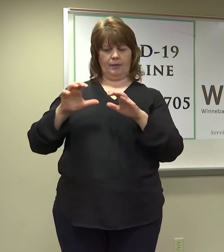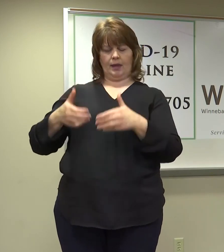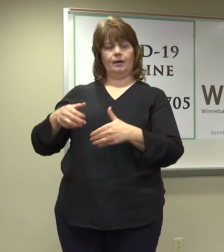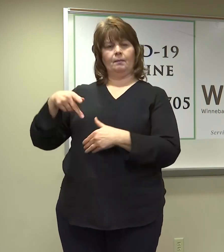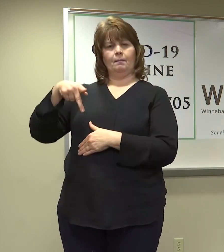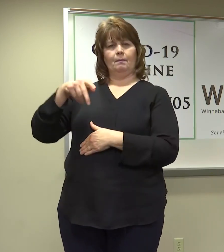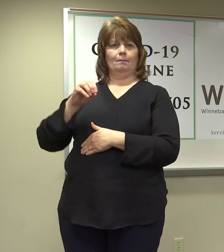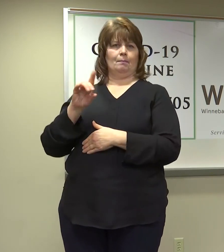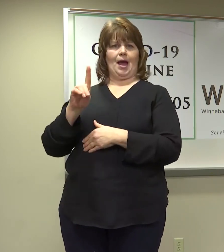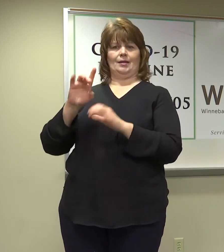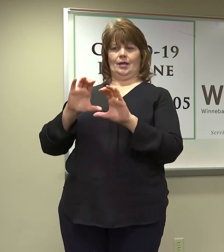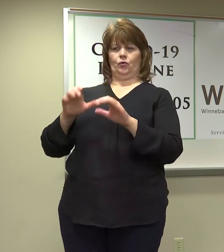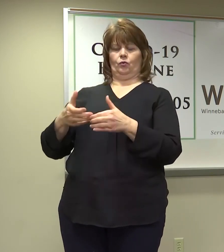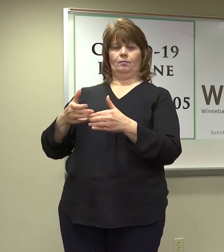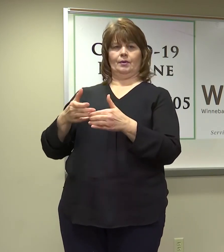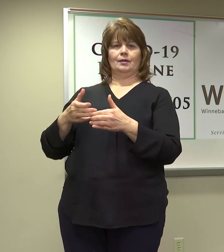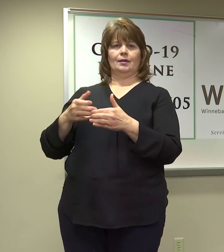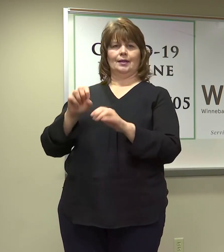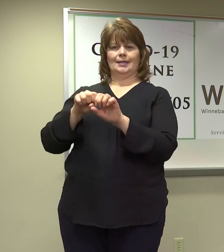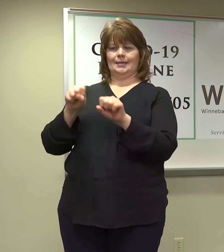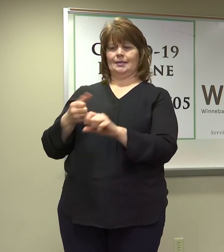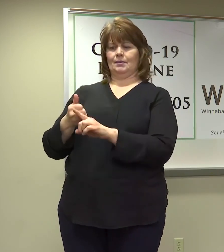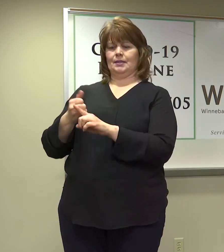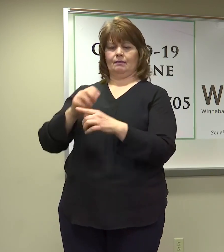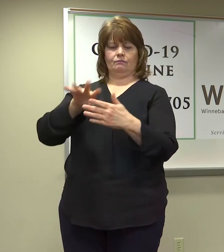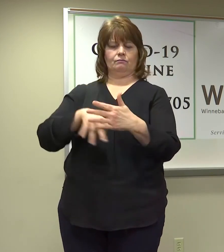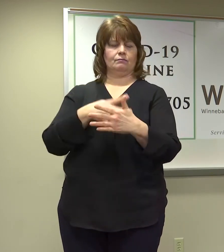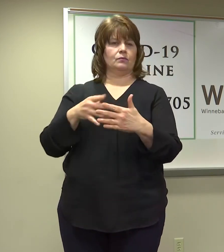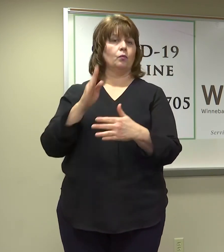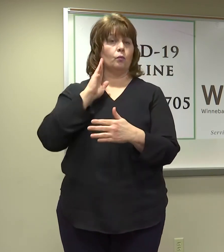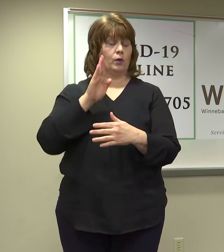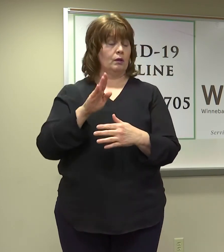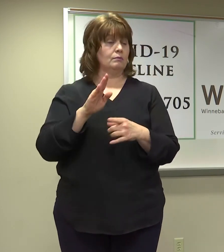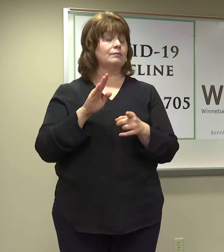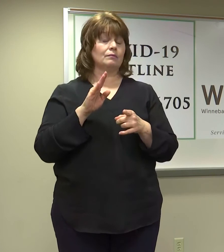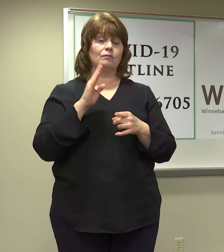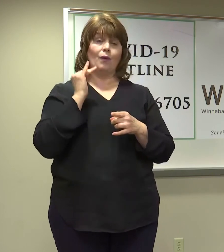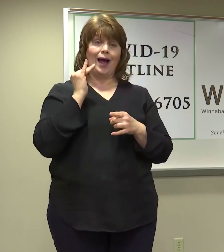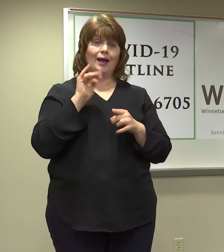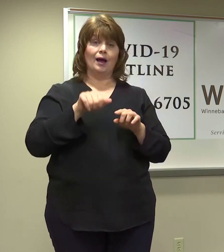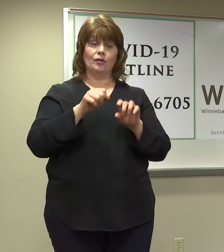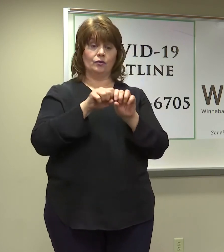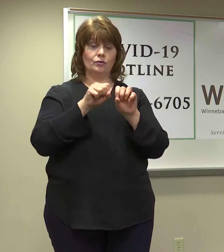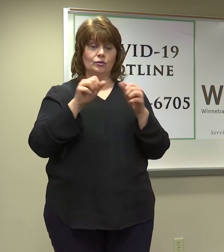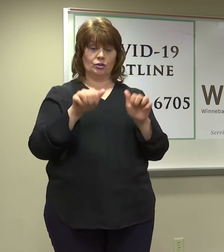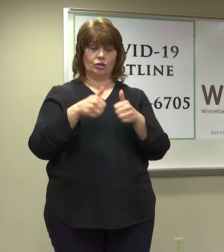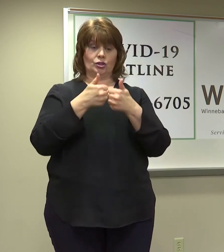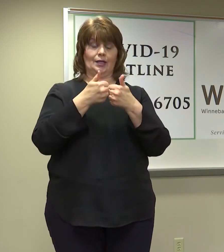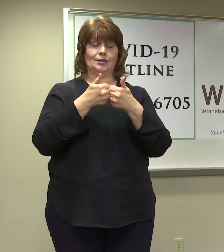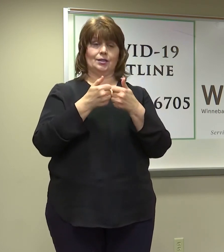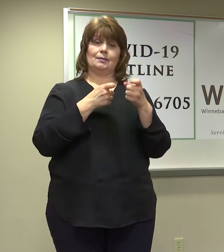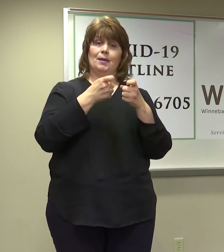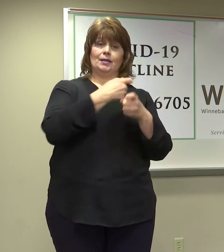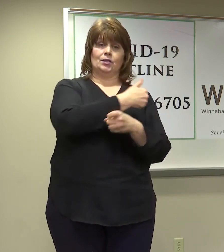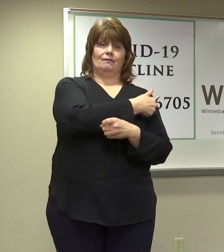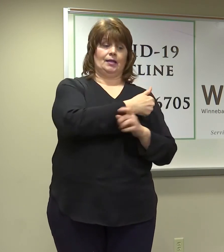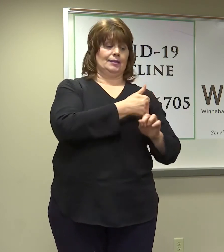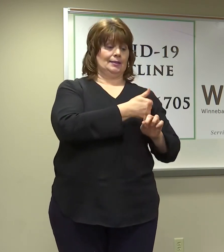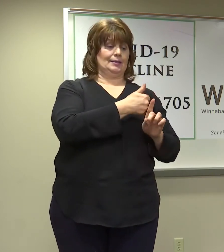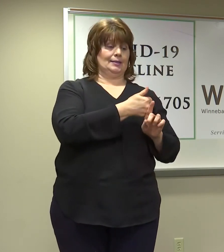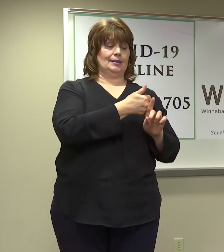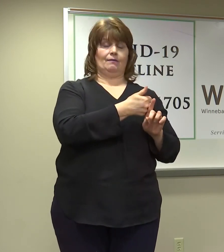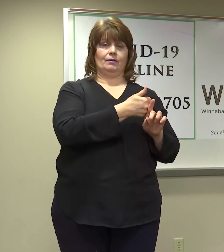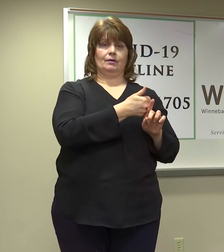will schedule them. The system will go out and schedule them. Because the other challenge we have is the vaccine management. Right? There's not an